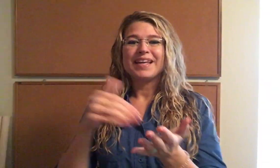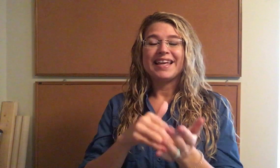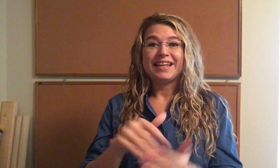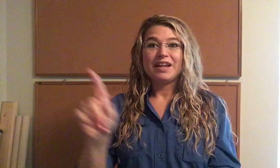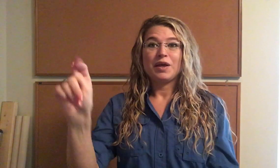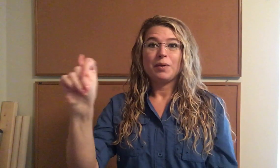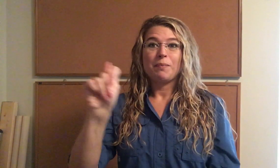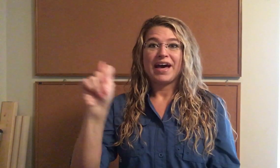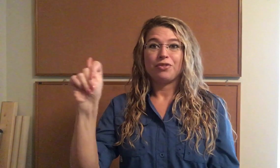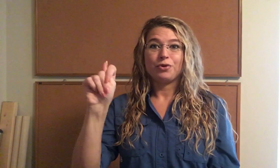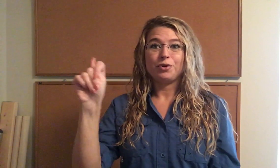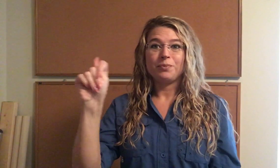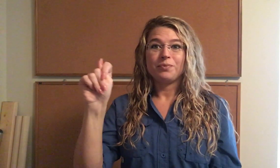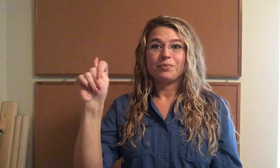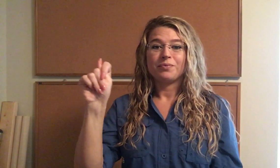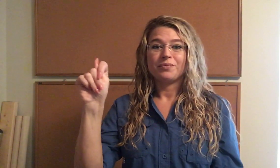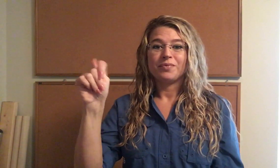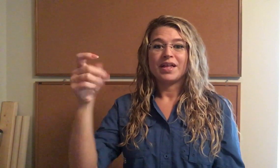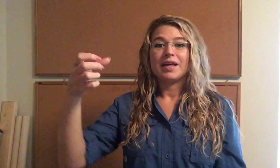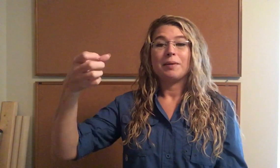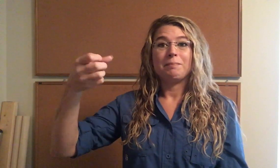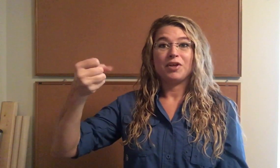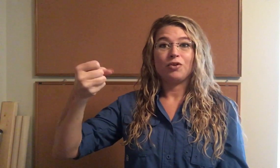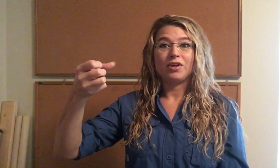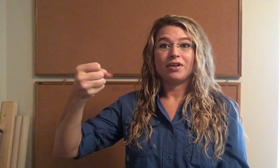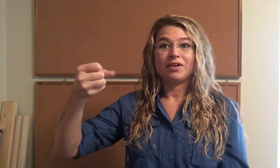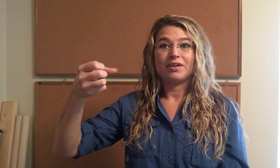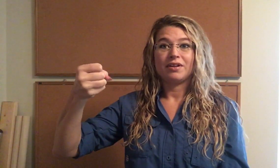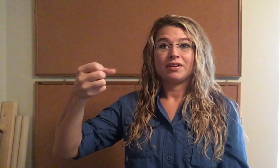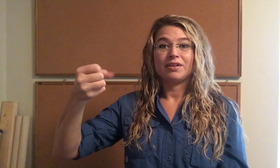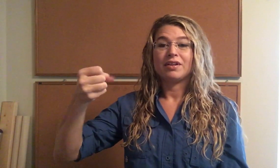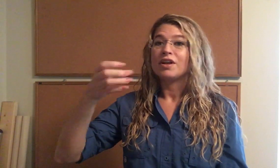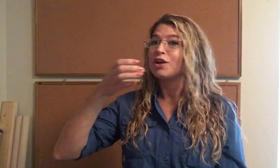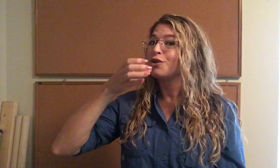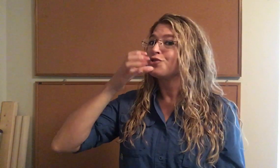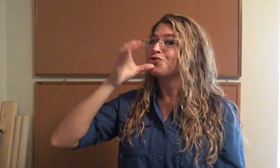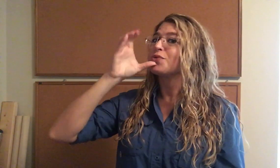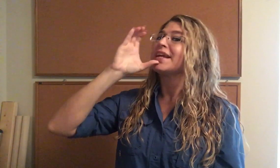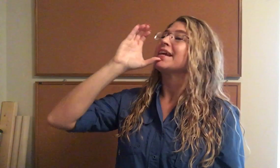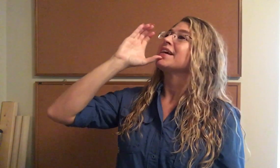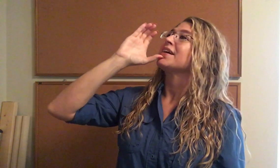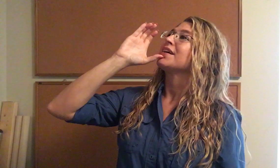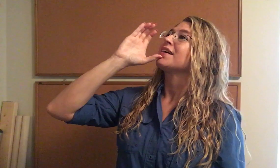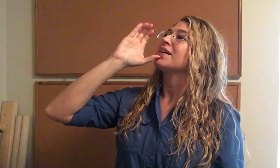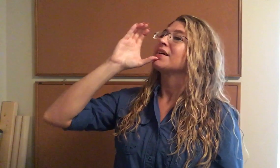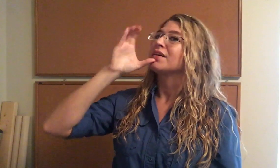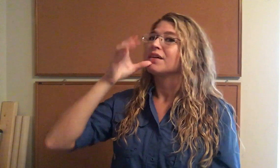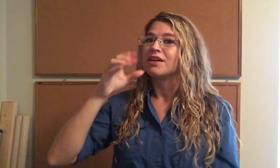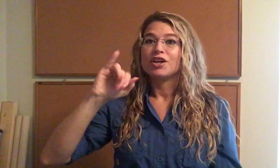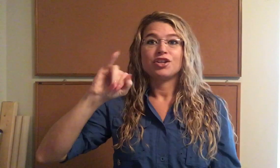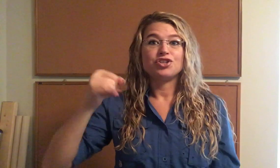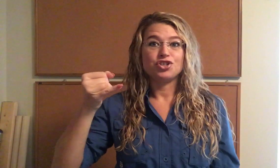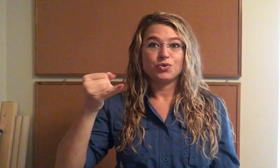again, bathroom. Milk. Drink. Juice.